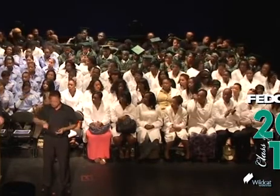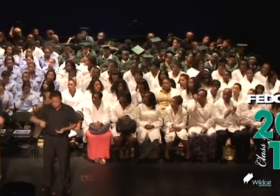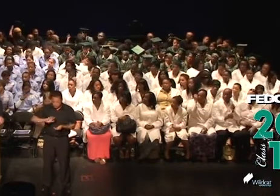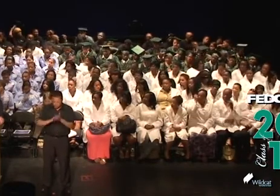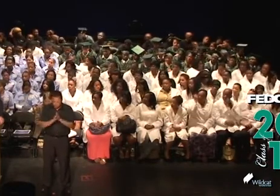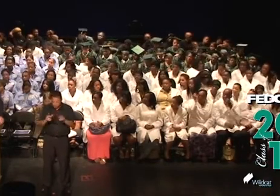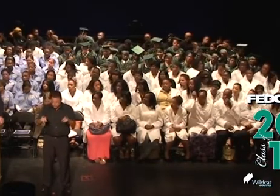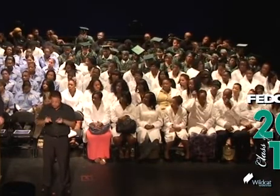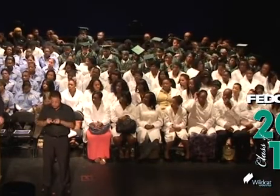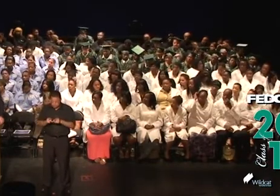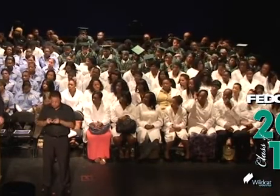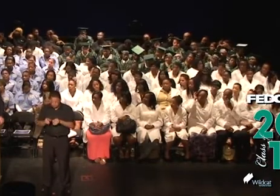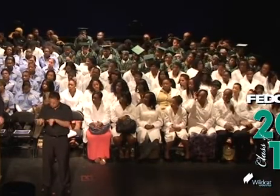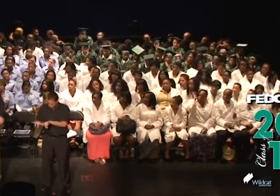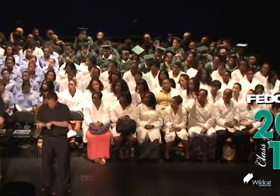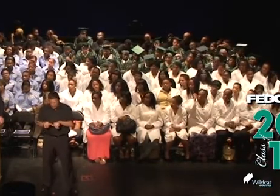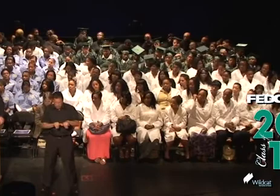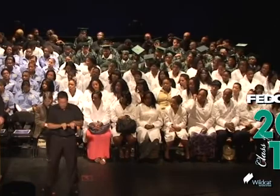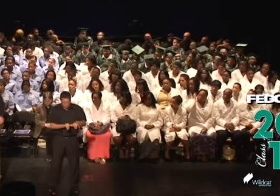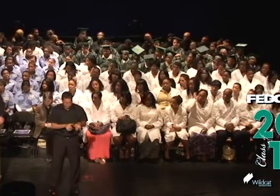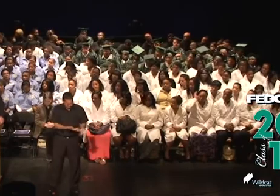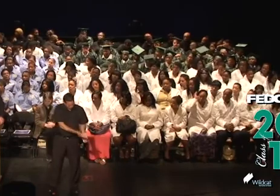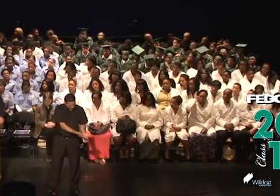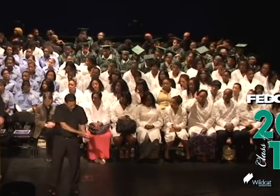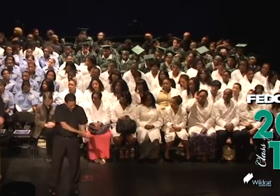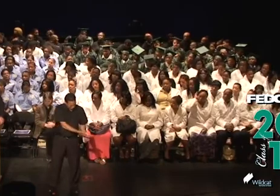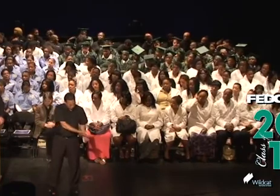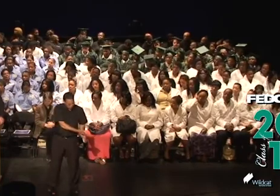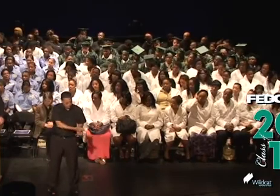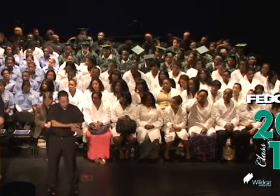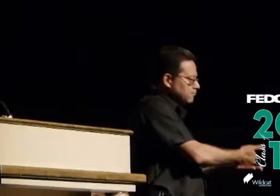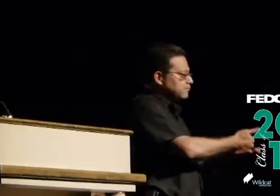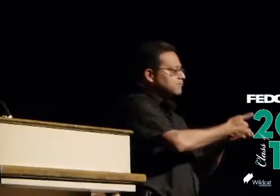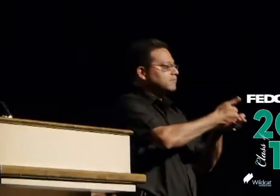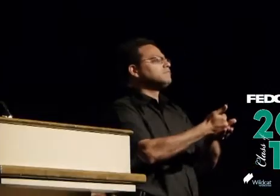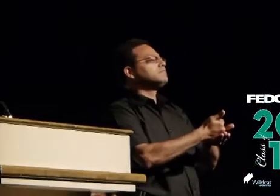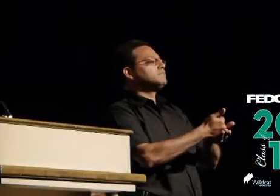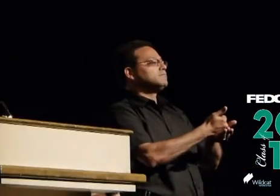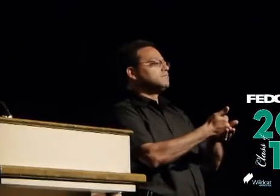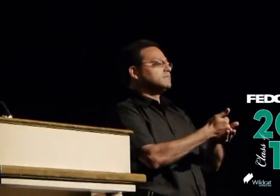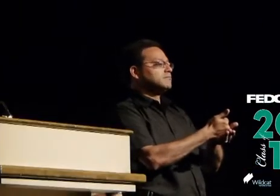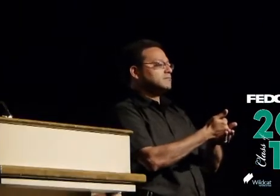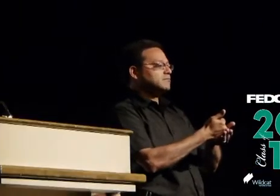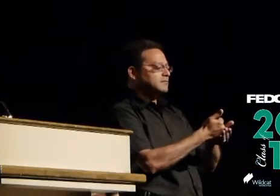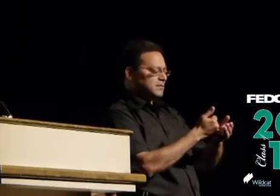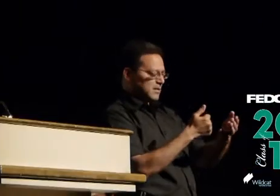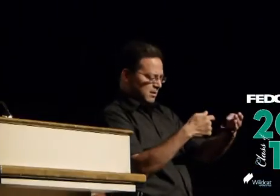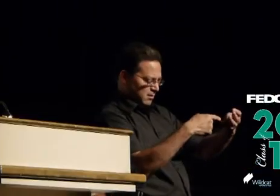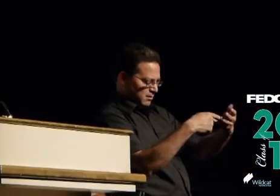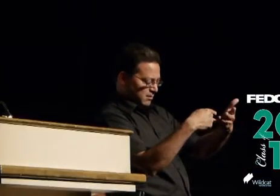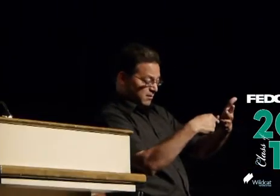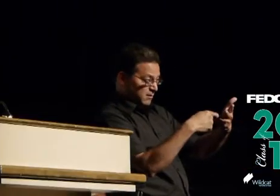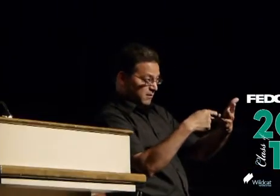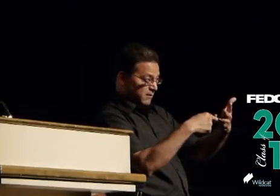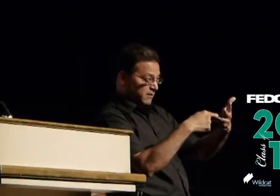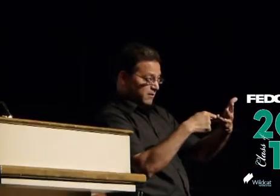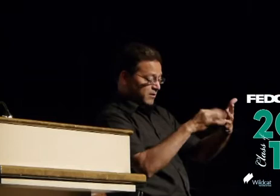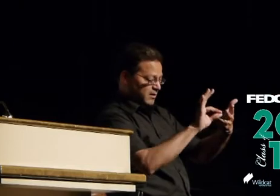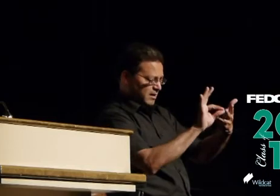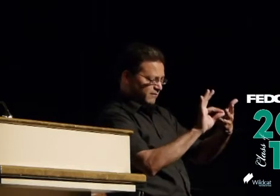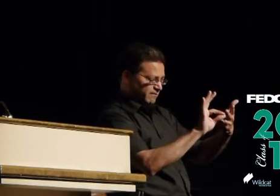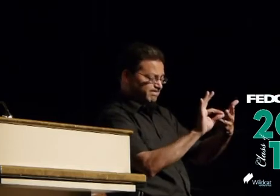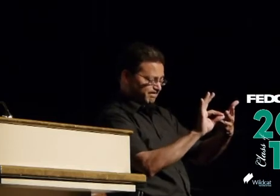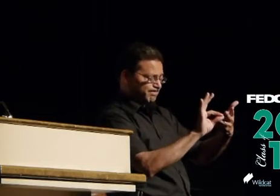last F is is a little bit